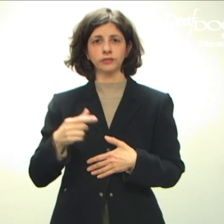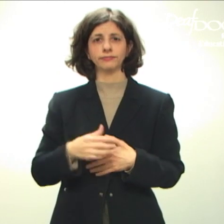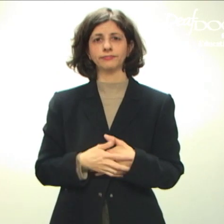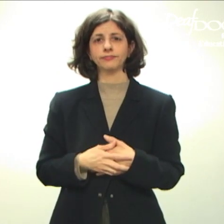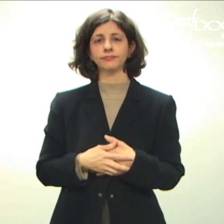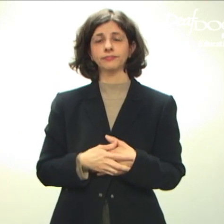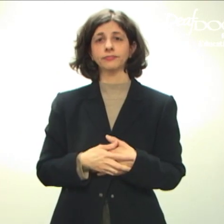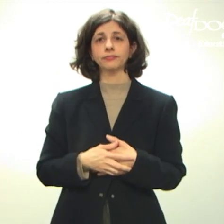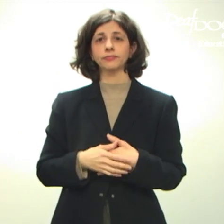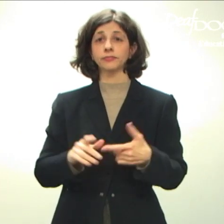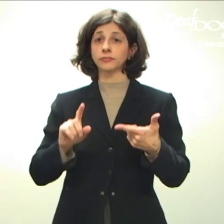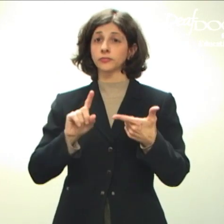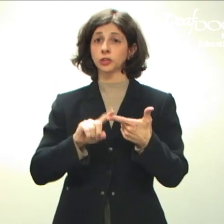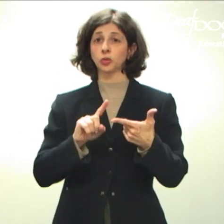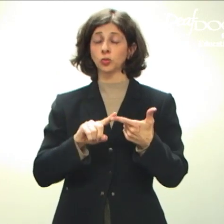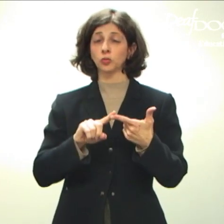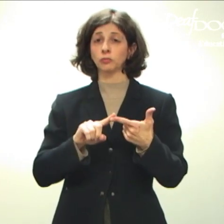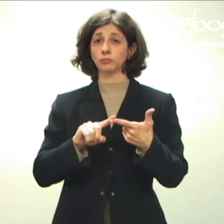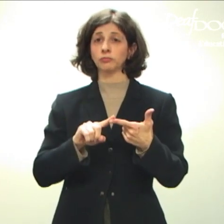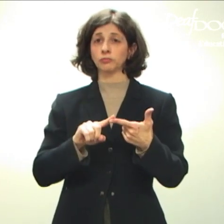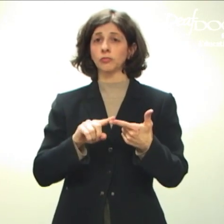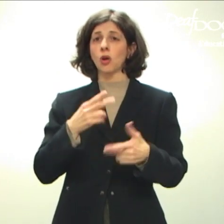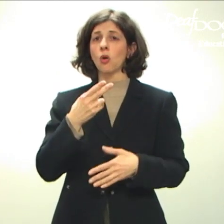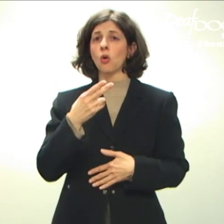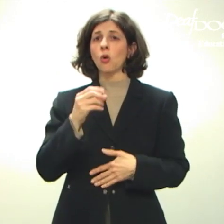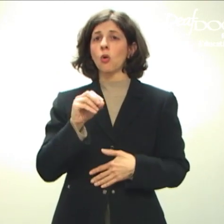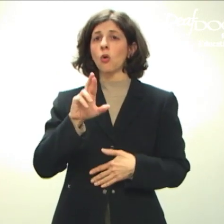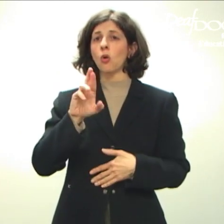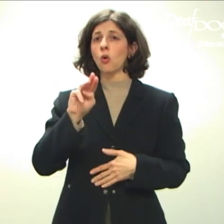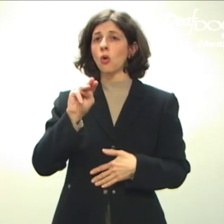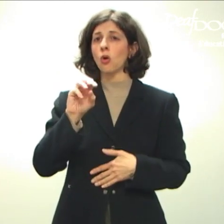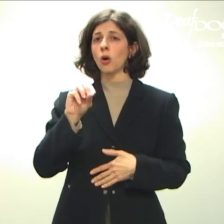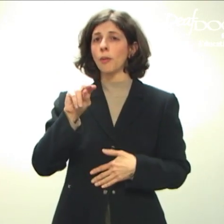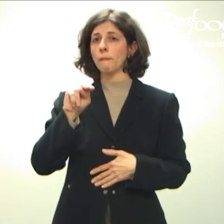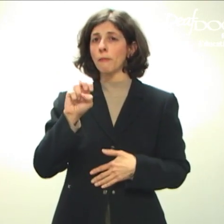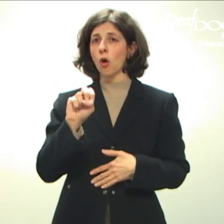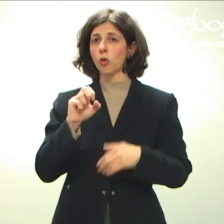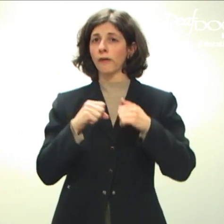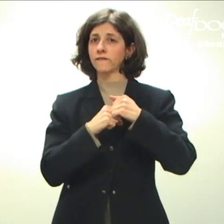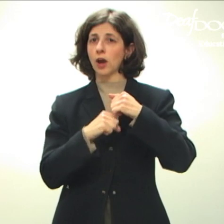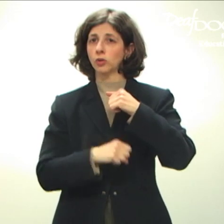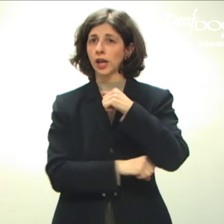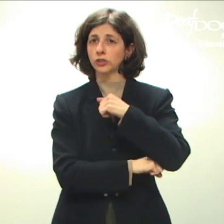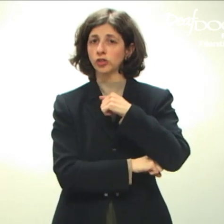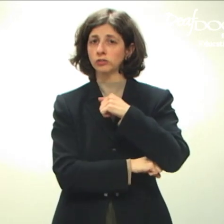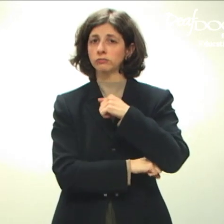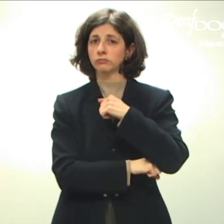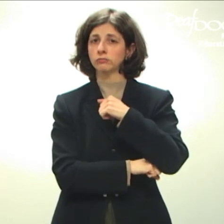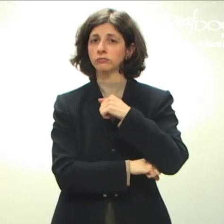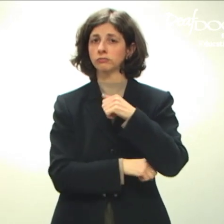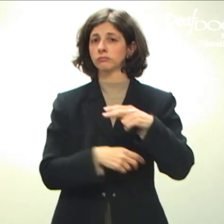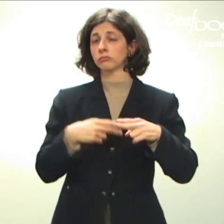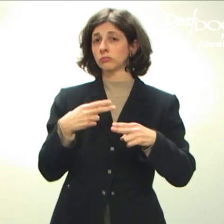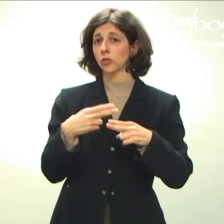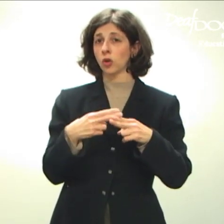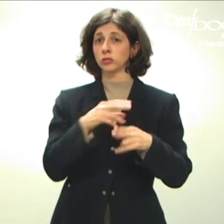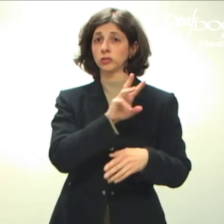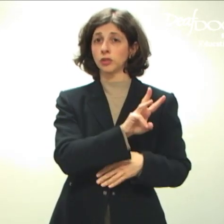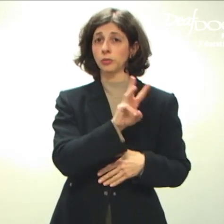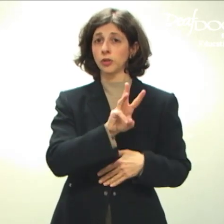Two, the Hormone Foundation, www